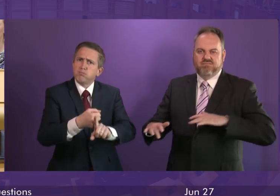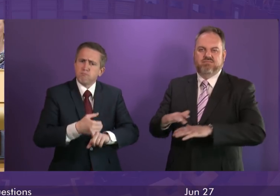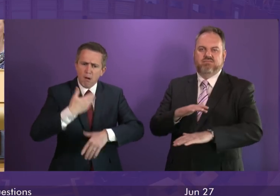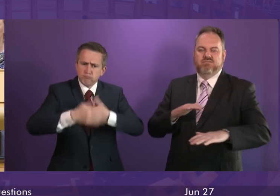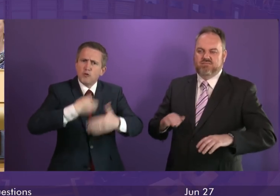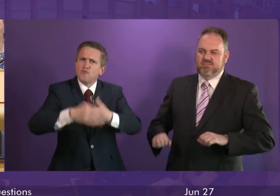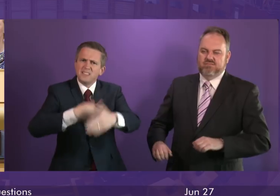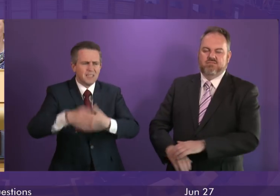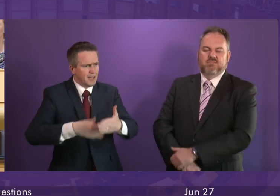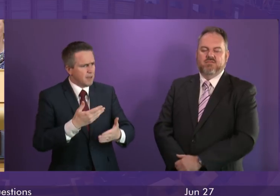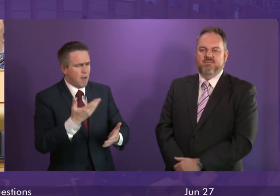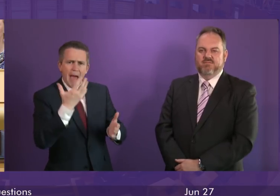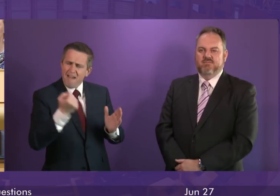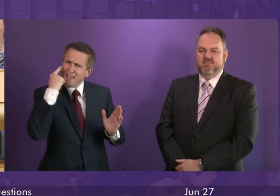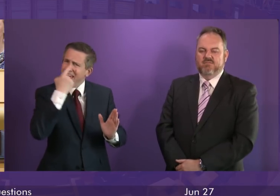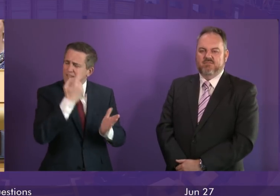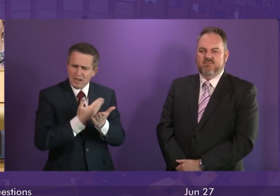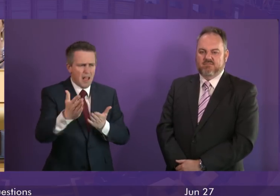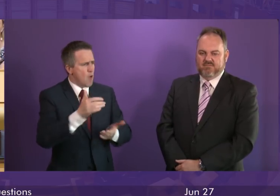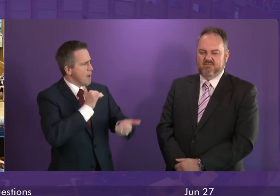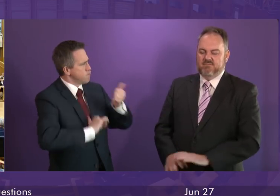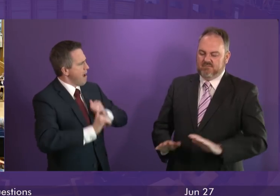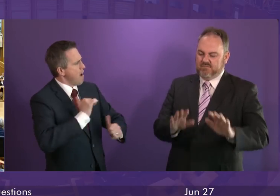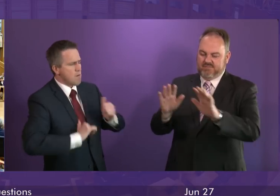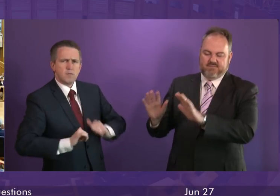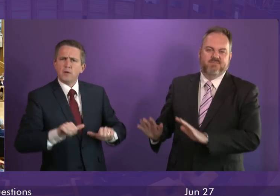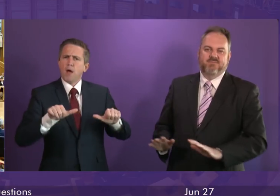And that is progress, the-presiding officer that we are proud of.